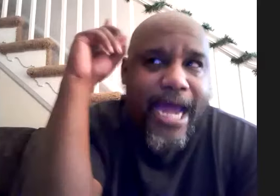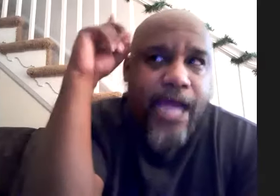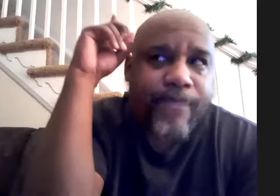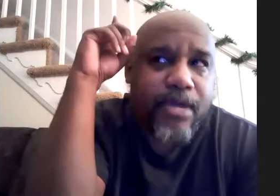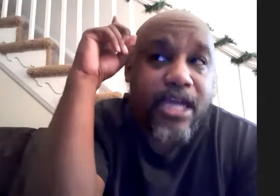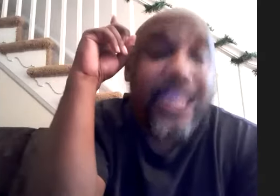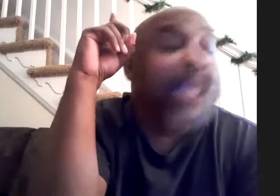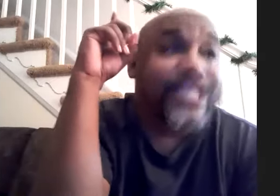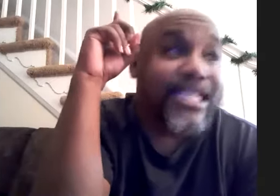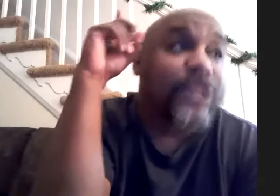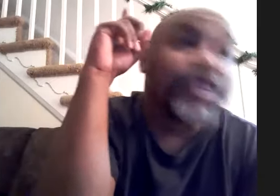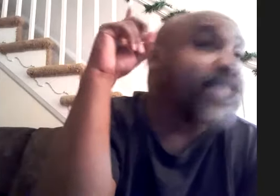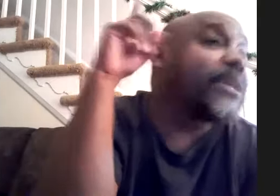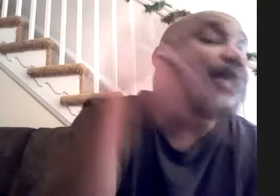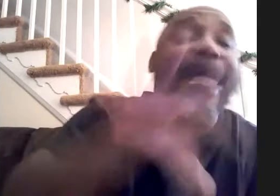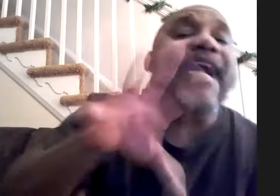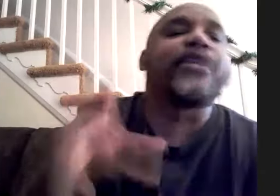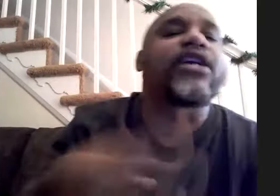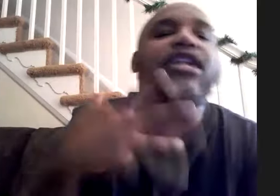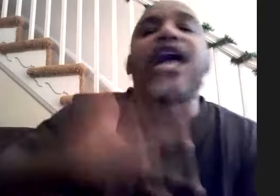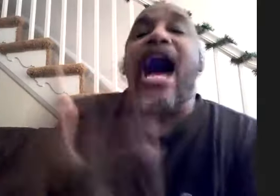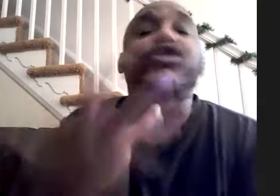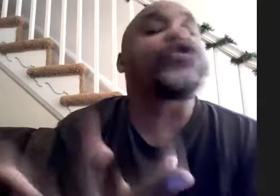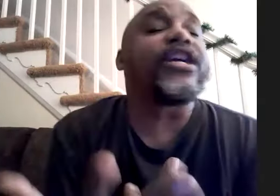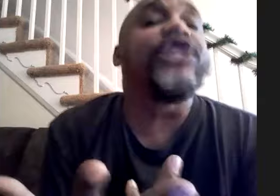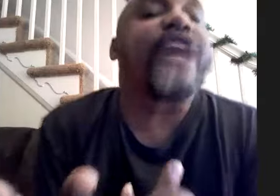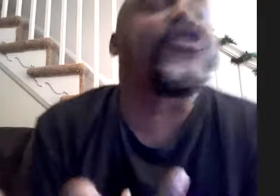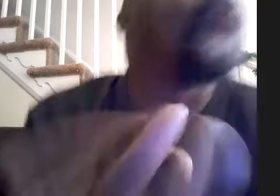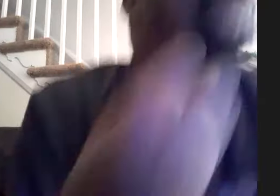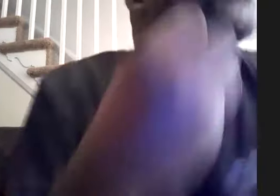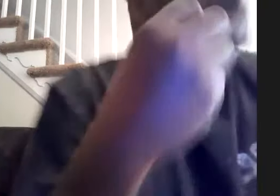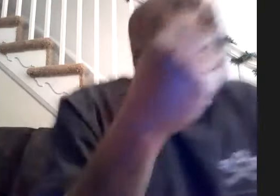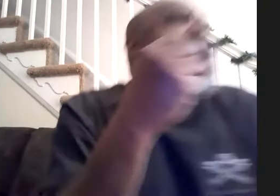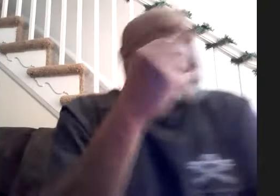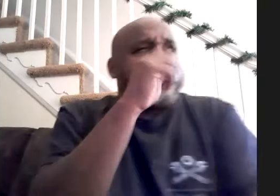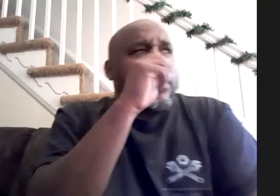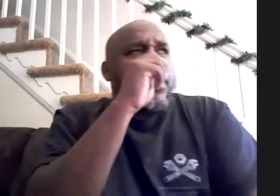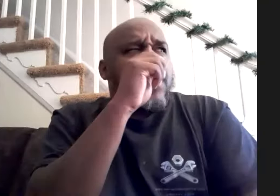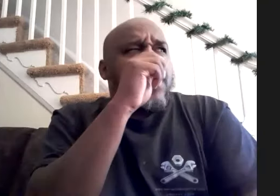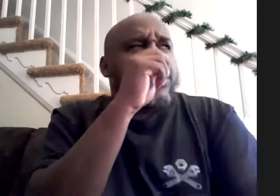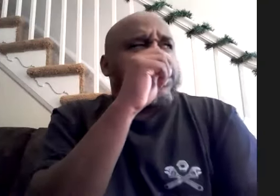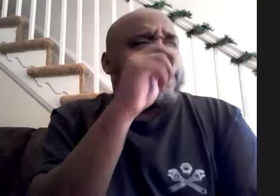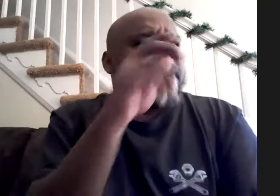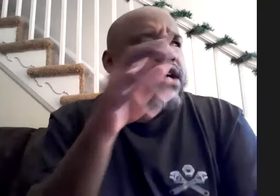and he literally said this recently but i got it because i was trying to do that too and it was interesting because